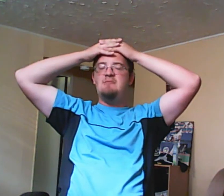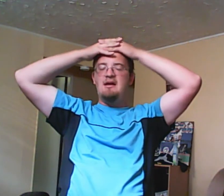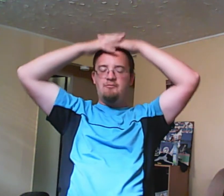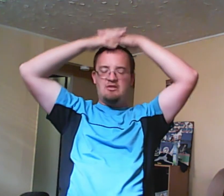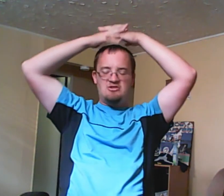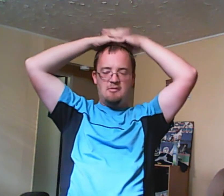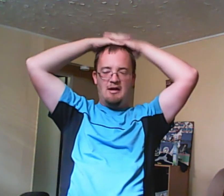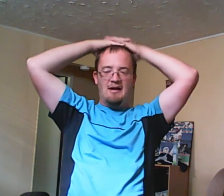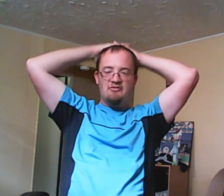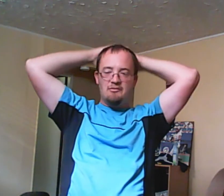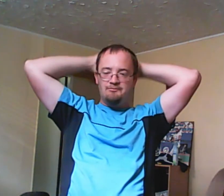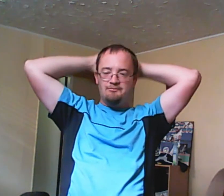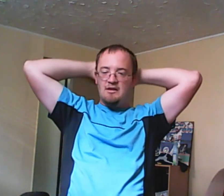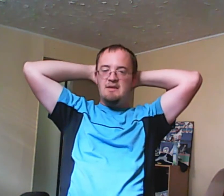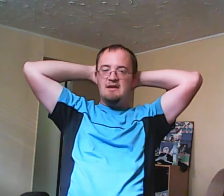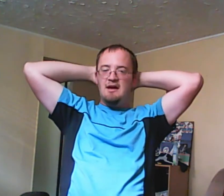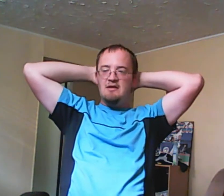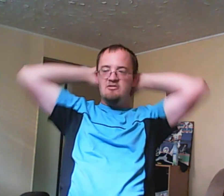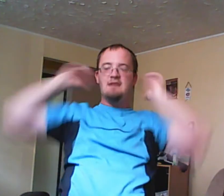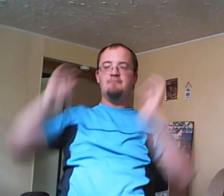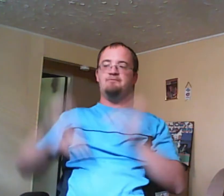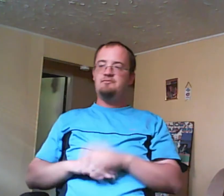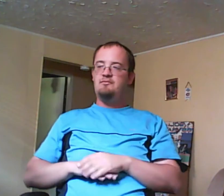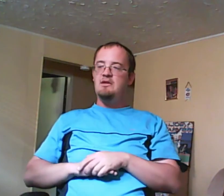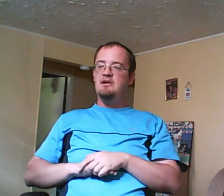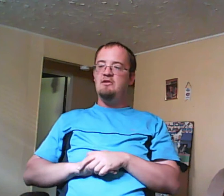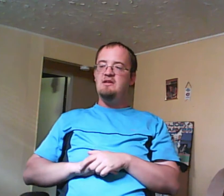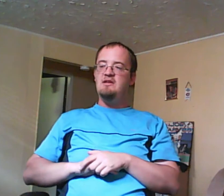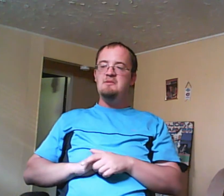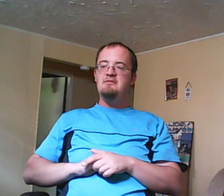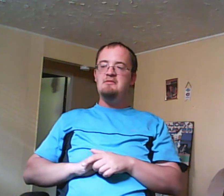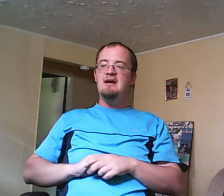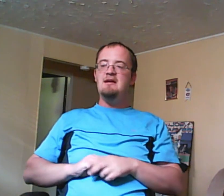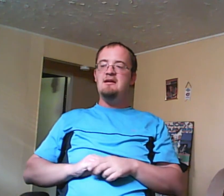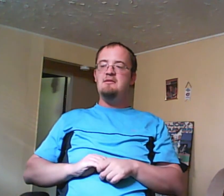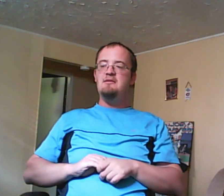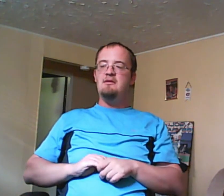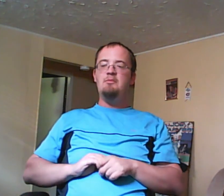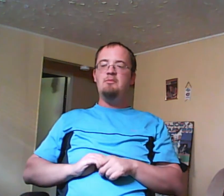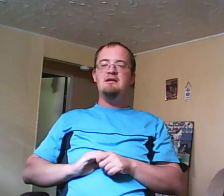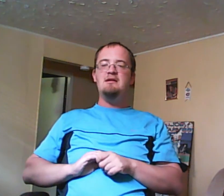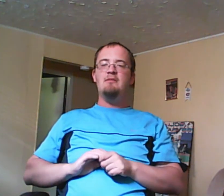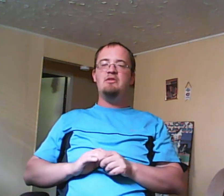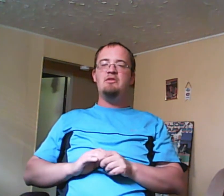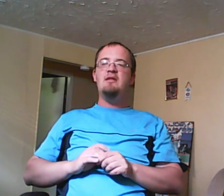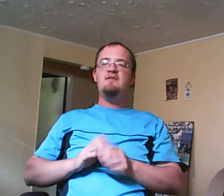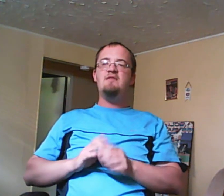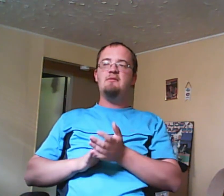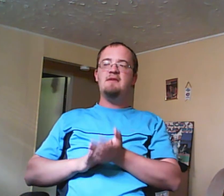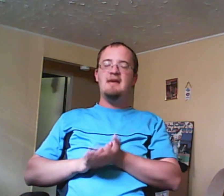brushes him off. I mean, I understand. You know, Sig wanted to be with Maya. But, you know, there were a lot of things wrong with Cam and all